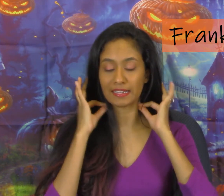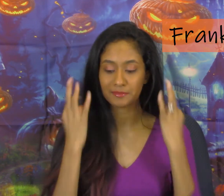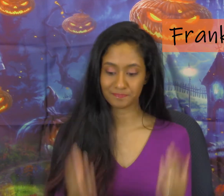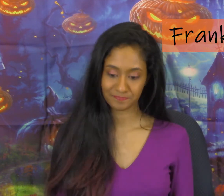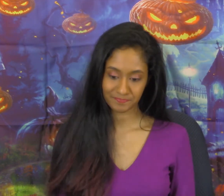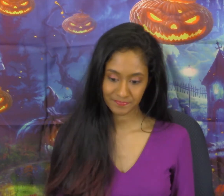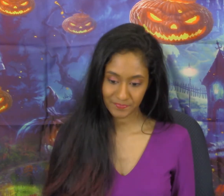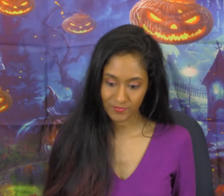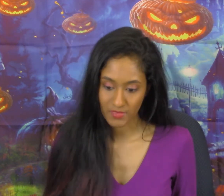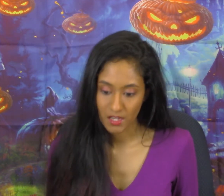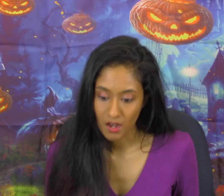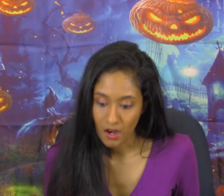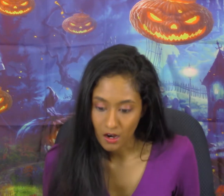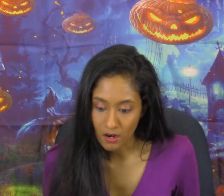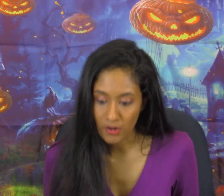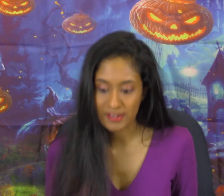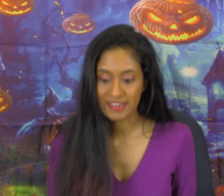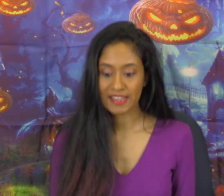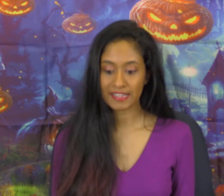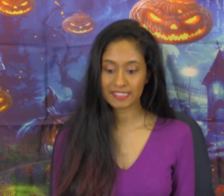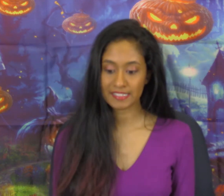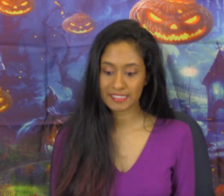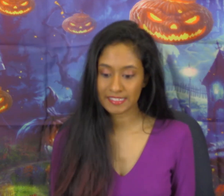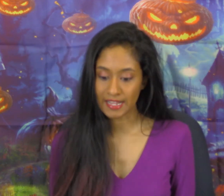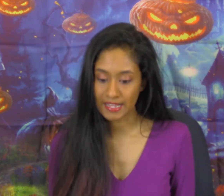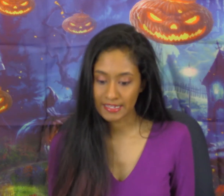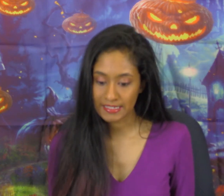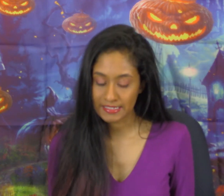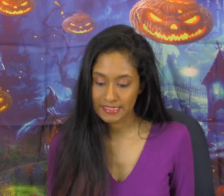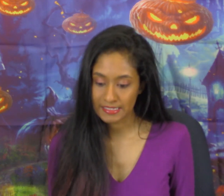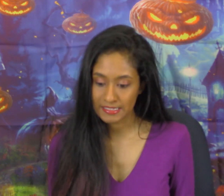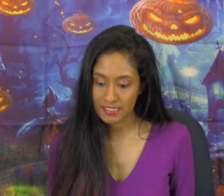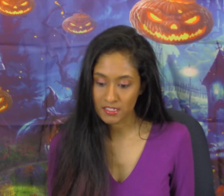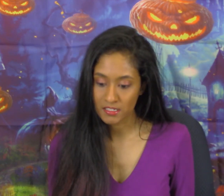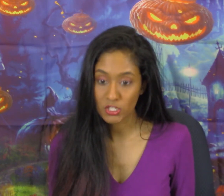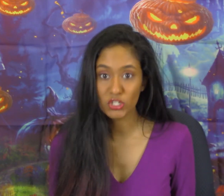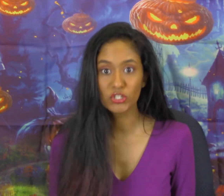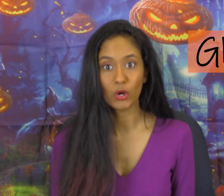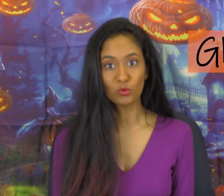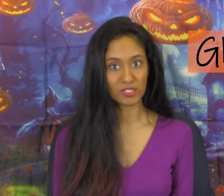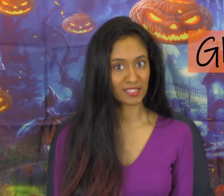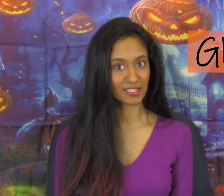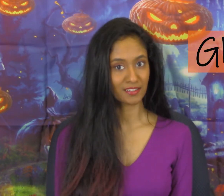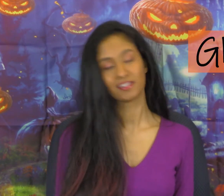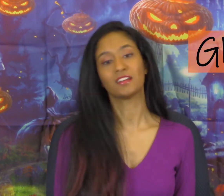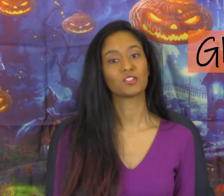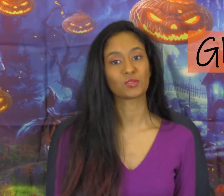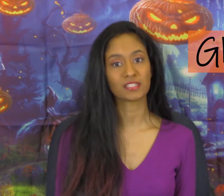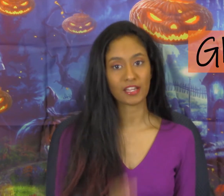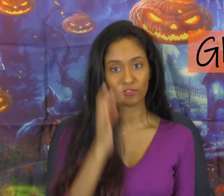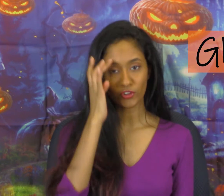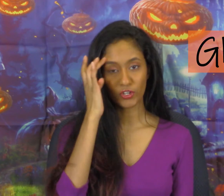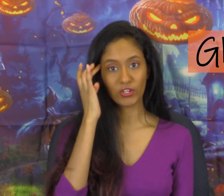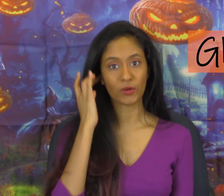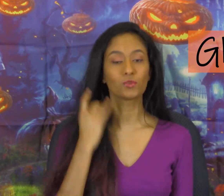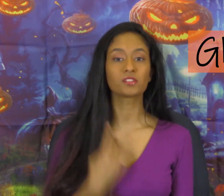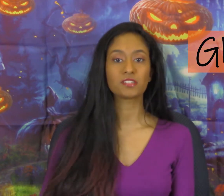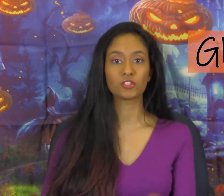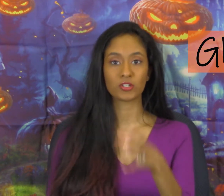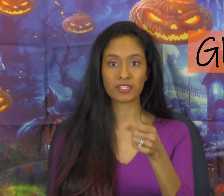our next sign is ghost so the sign for ghost is you're going to take